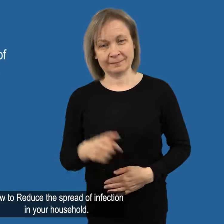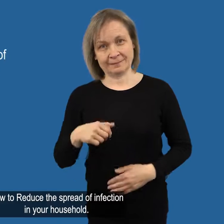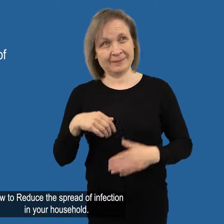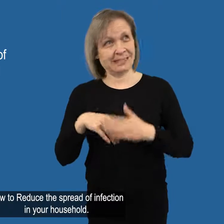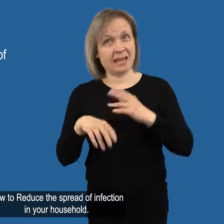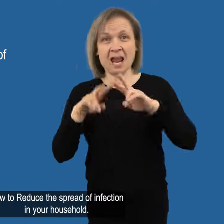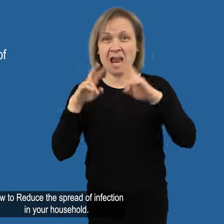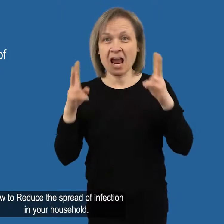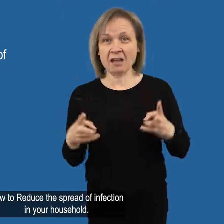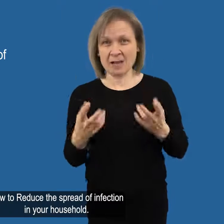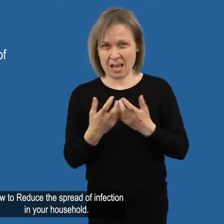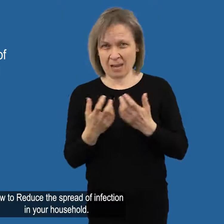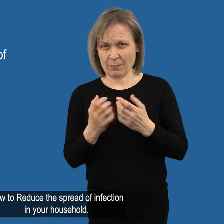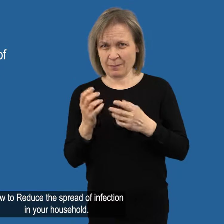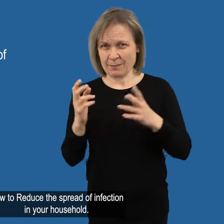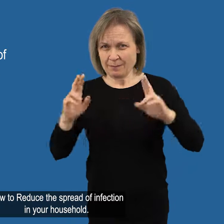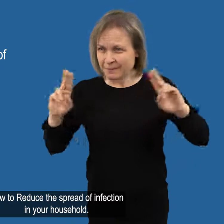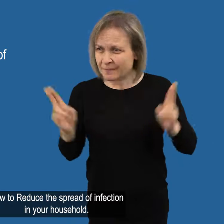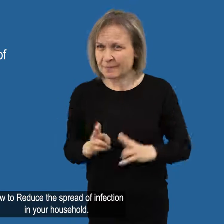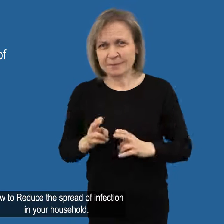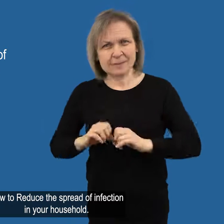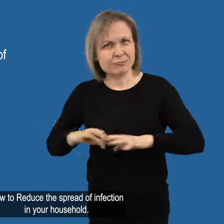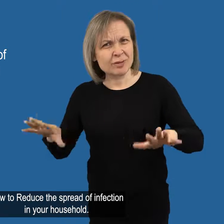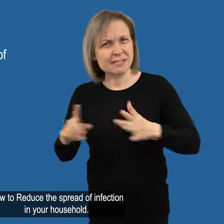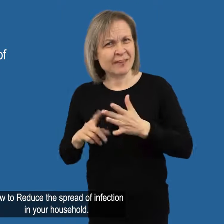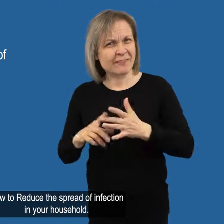How to reduce the spread of infection in your household